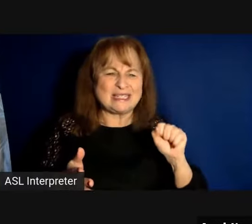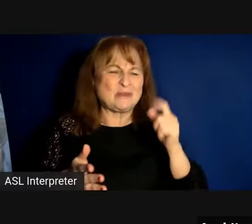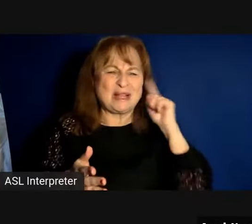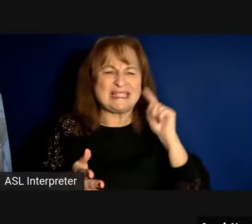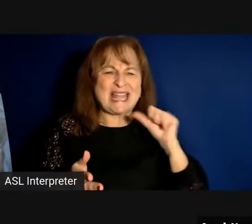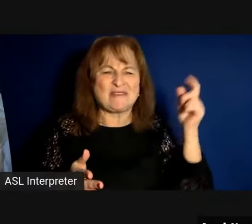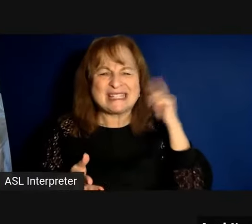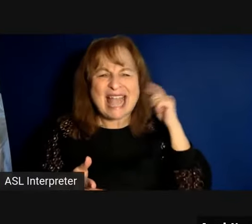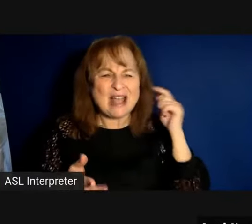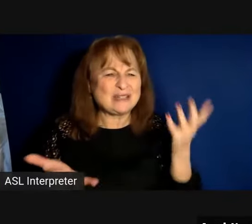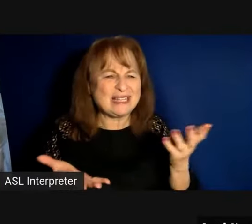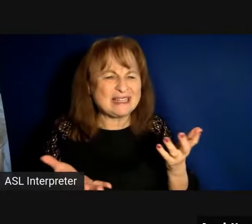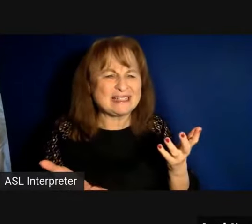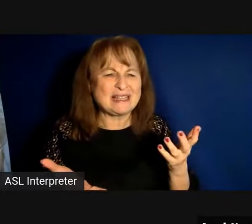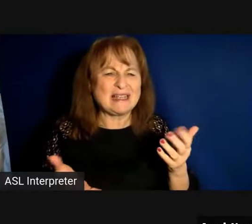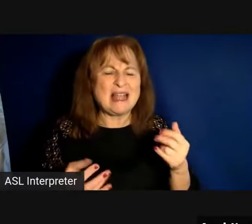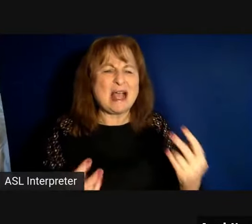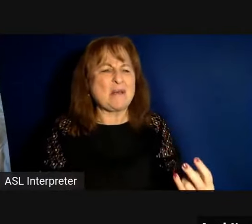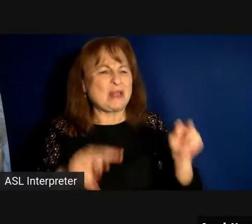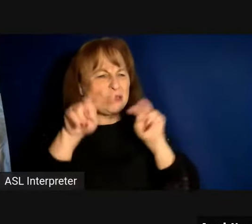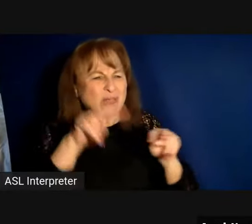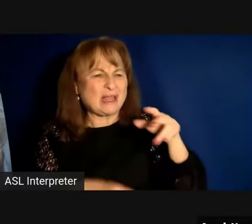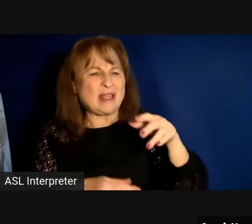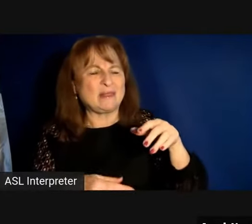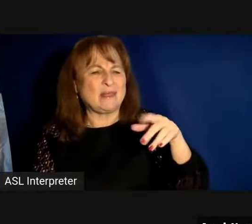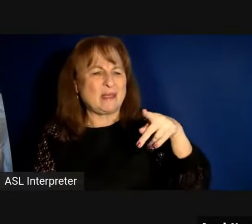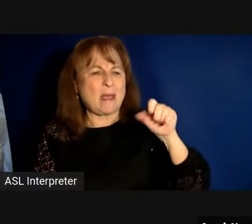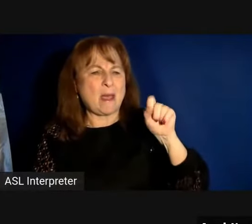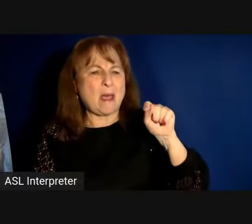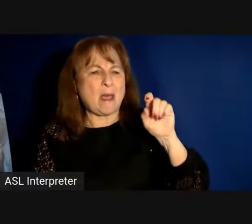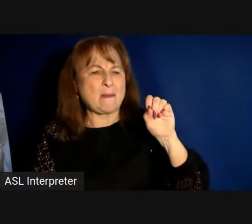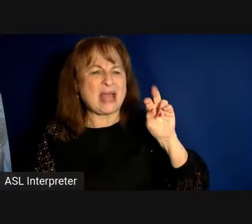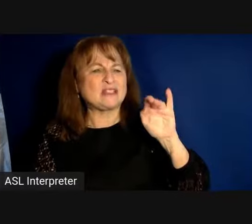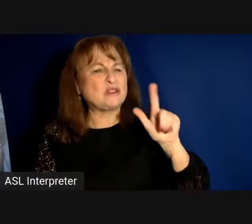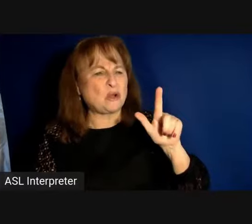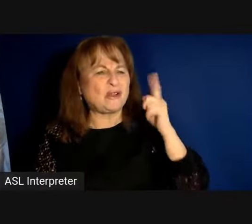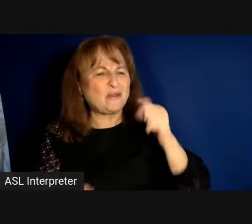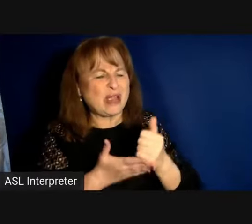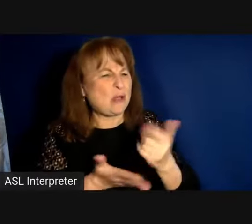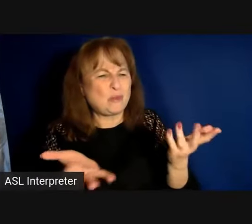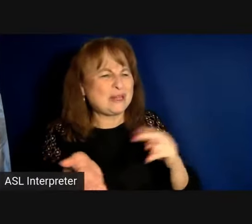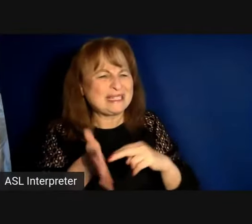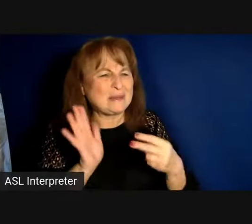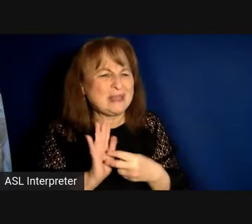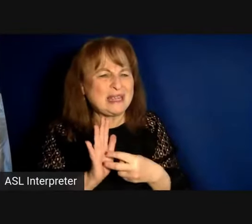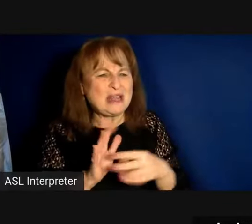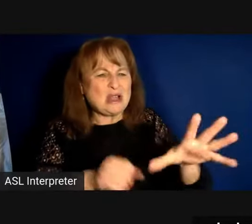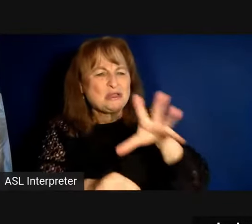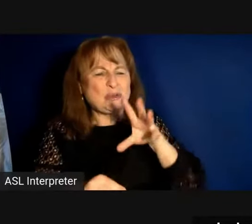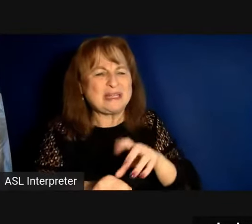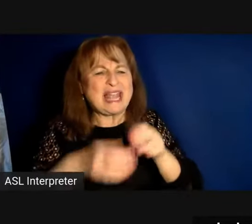and I've been looking to the pastoral for help what does it mean to engage